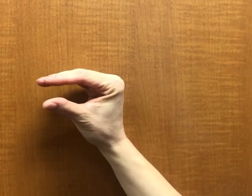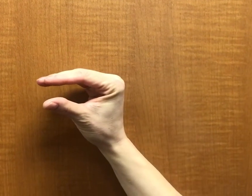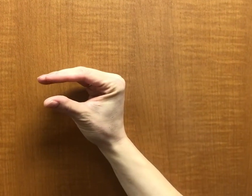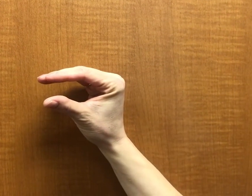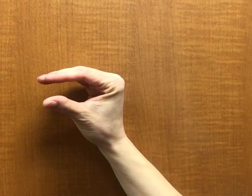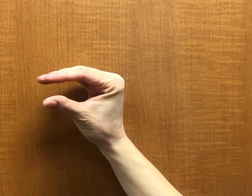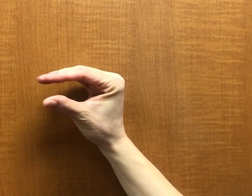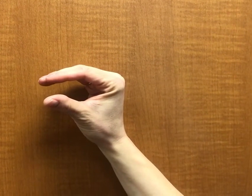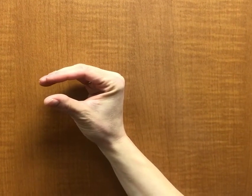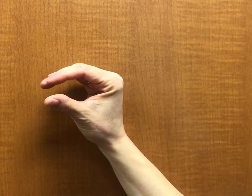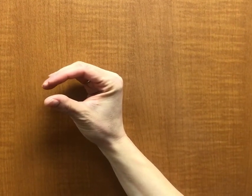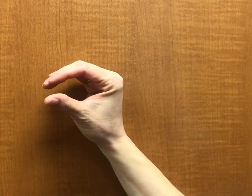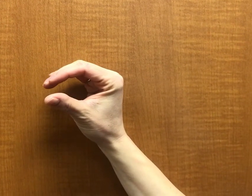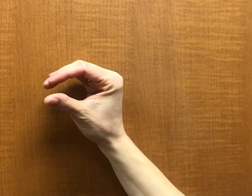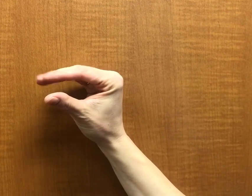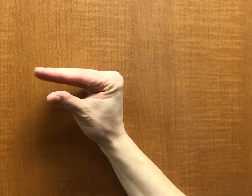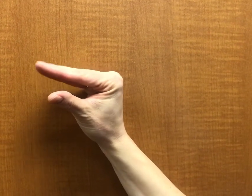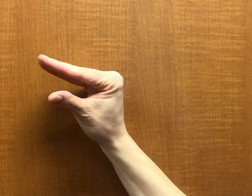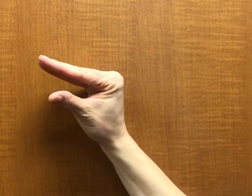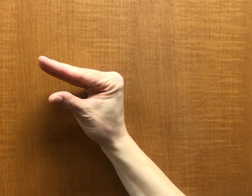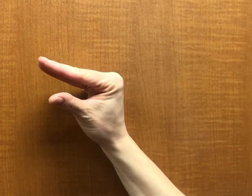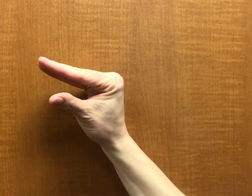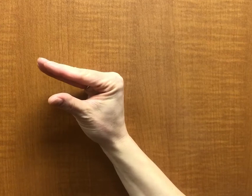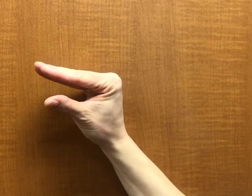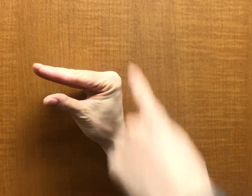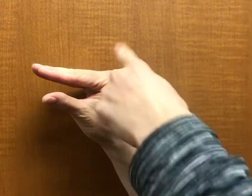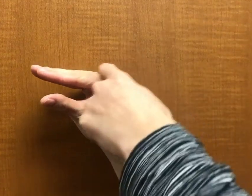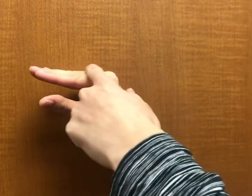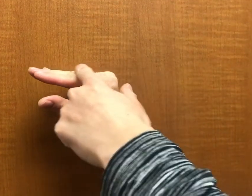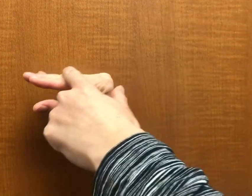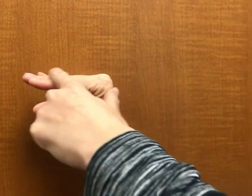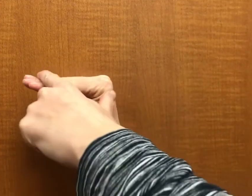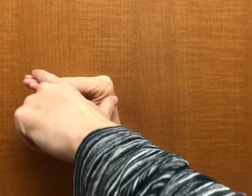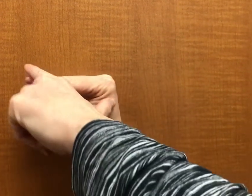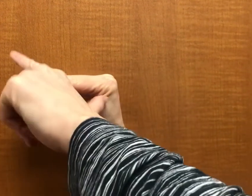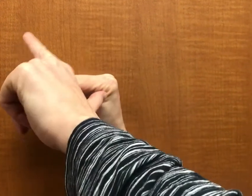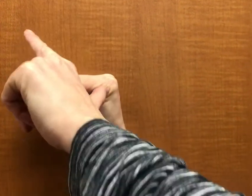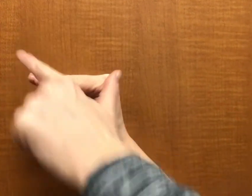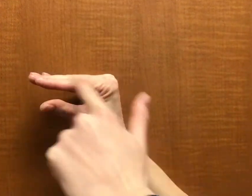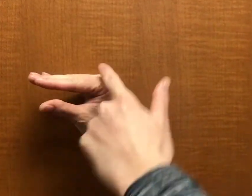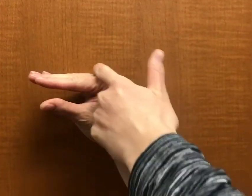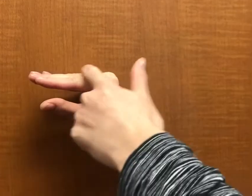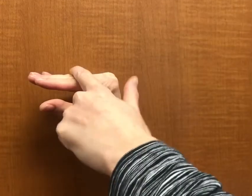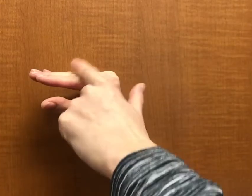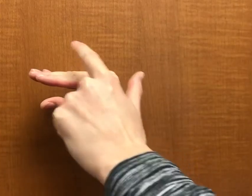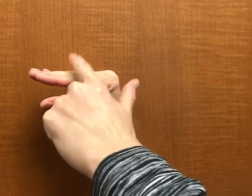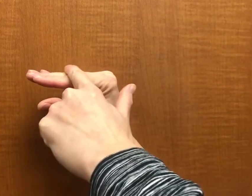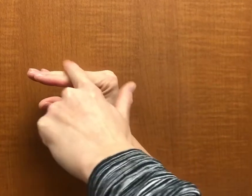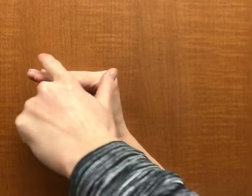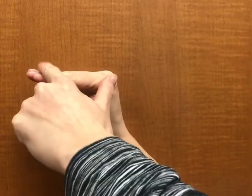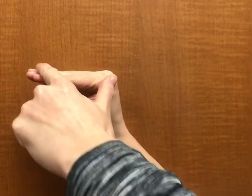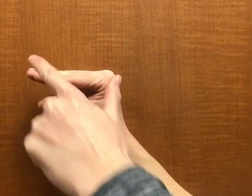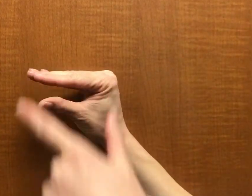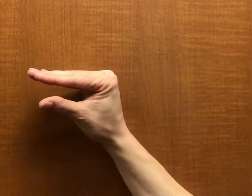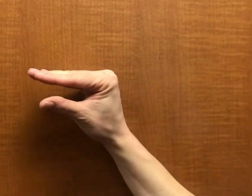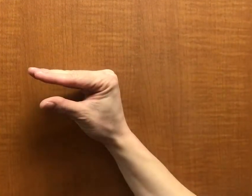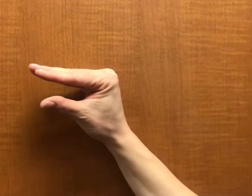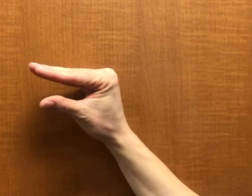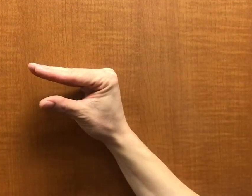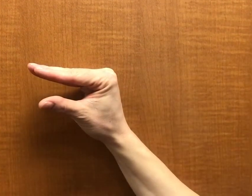your job here is to try to get those fingertips pulling upwards so that the IP joints are nice and straight.